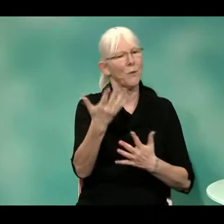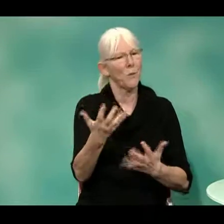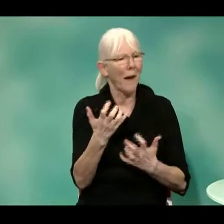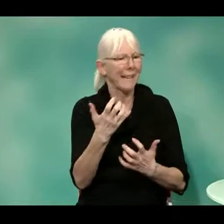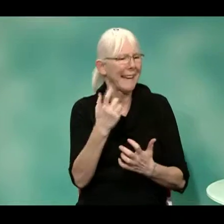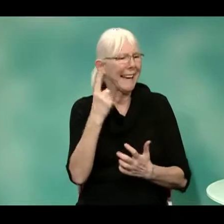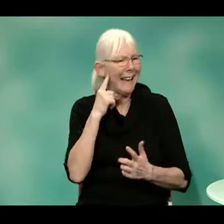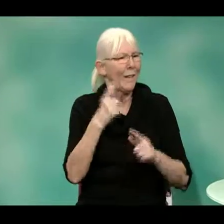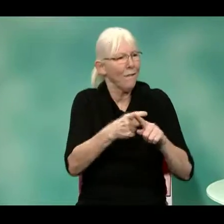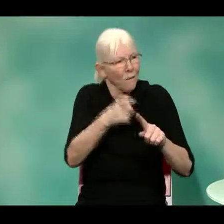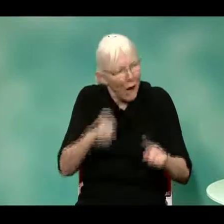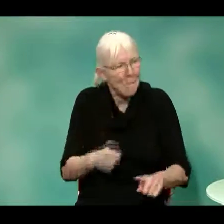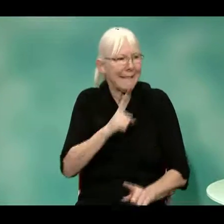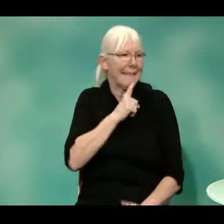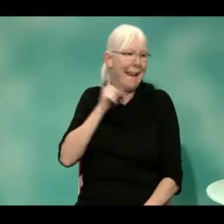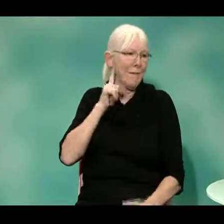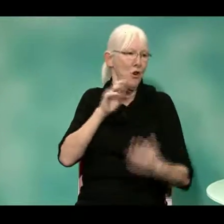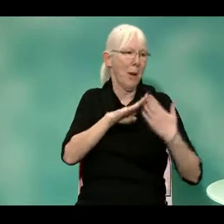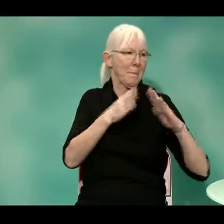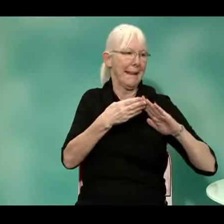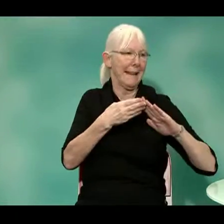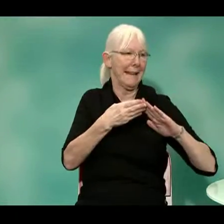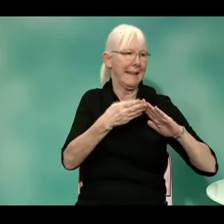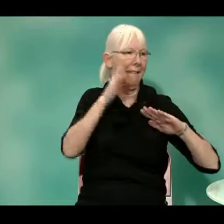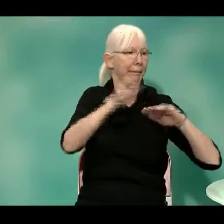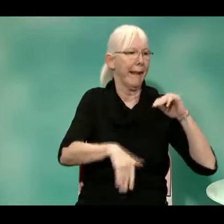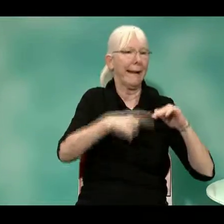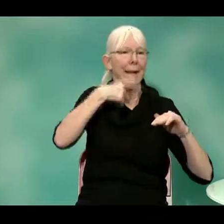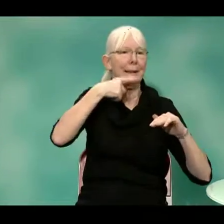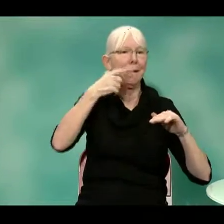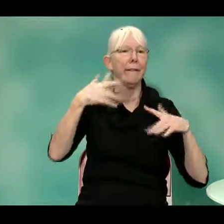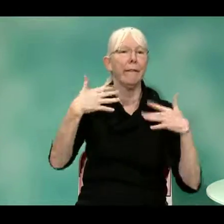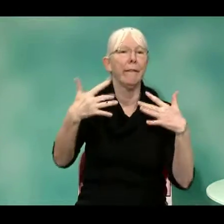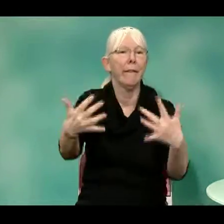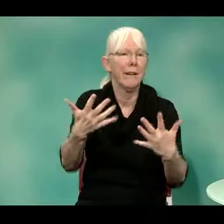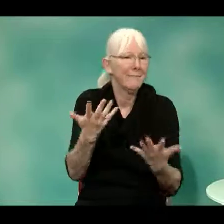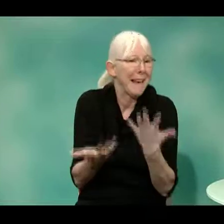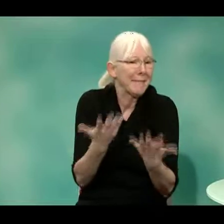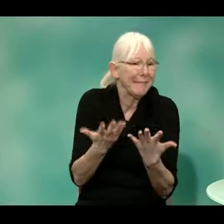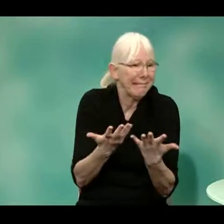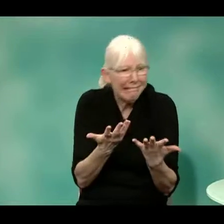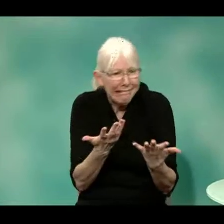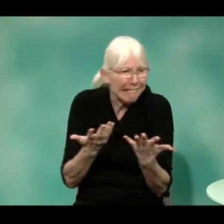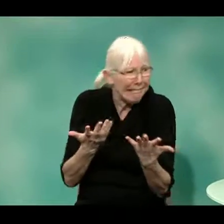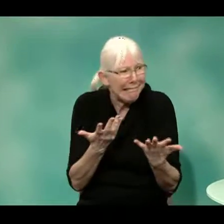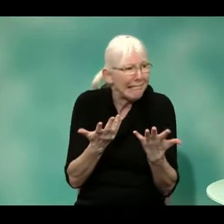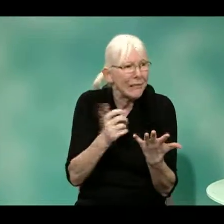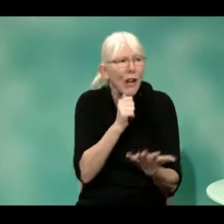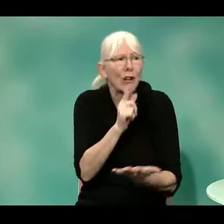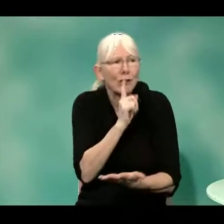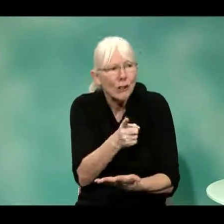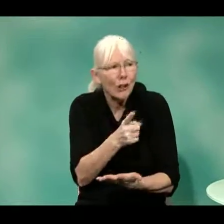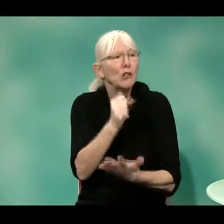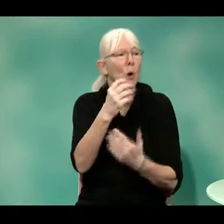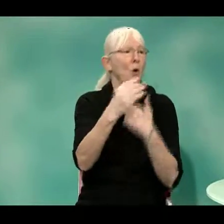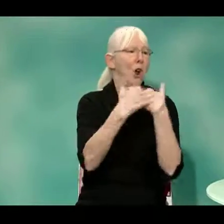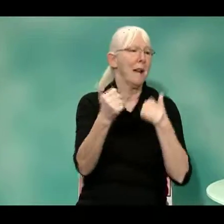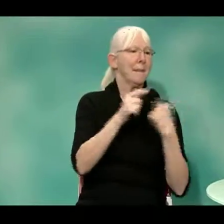They invited me because they wanted to hear from the deaf community. They didn't want just non-deaf or hearing members to be